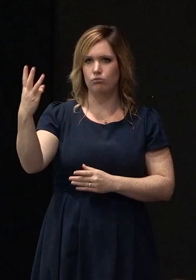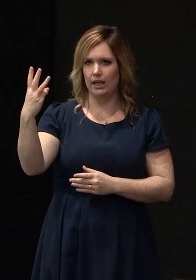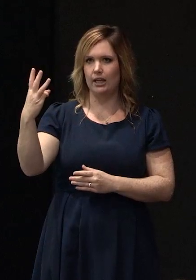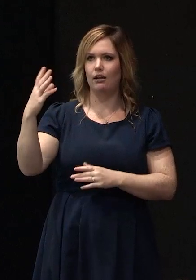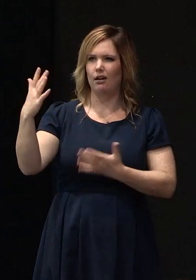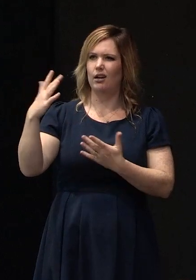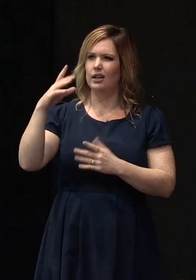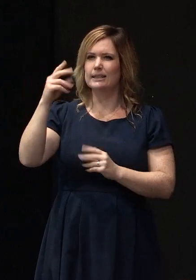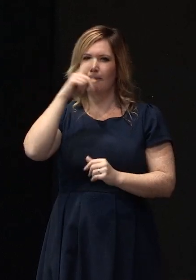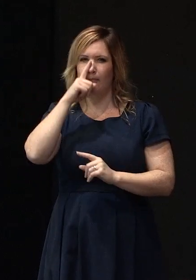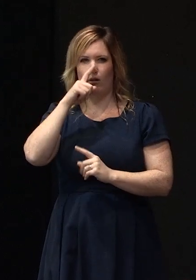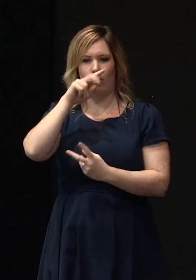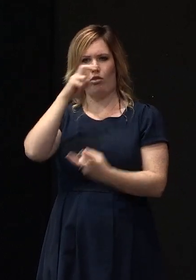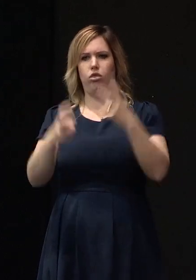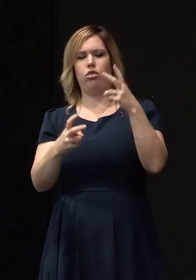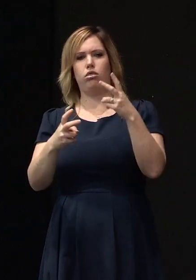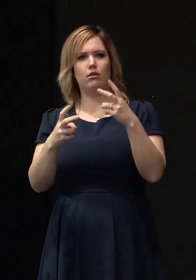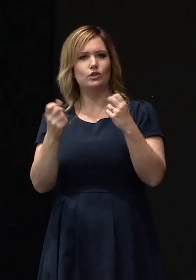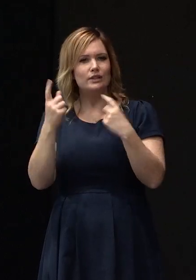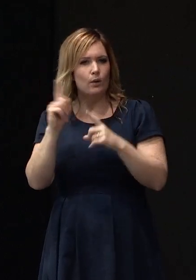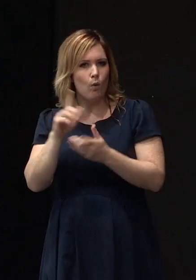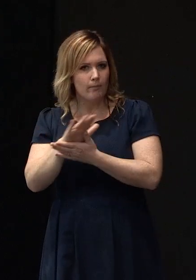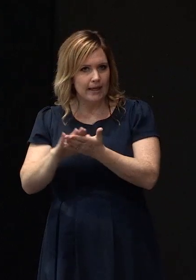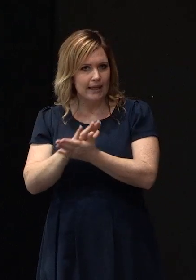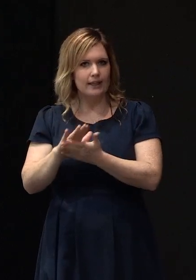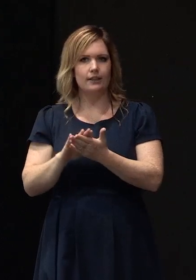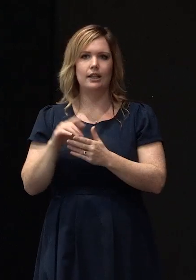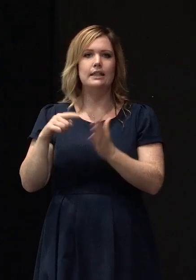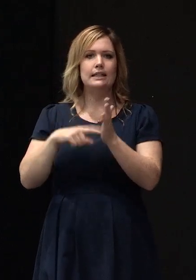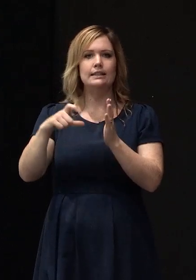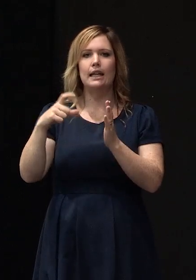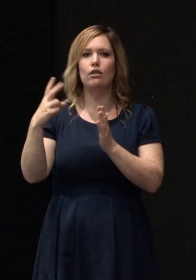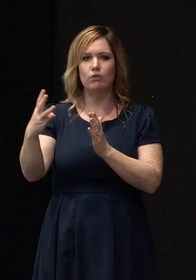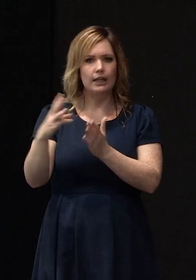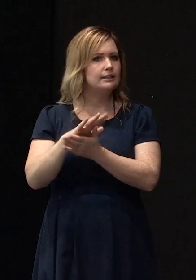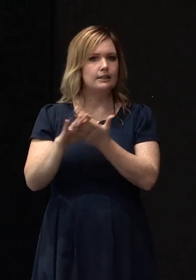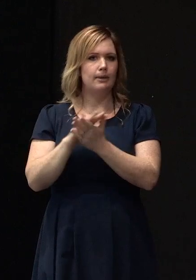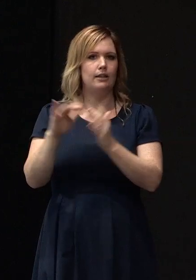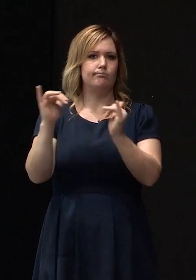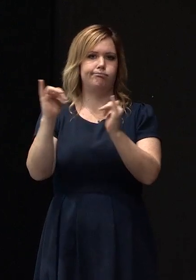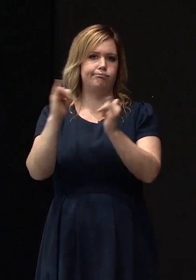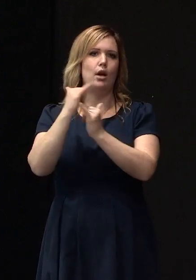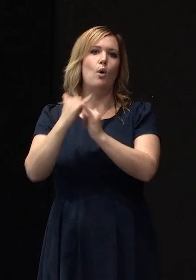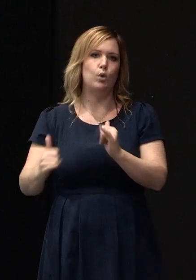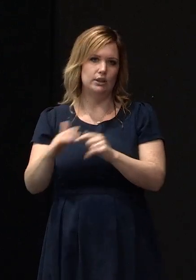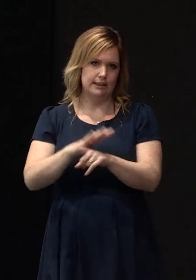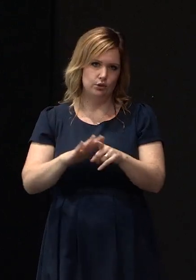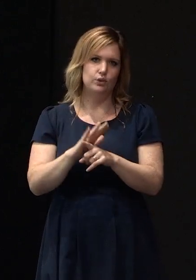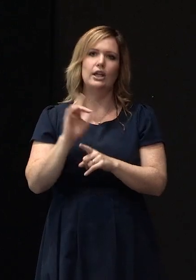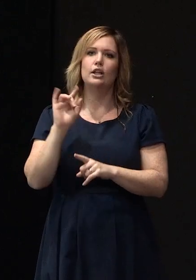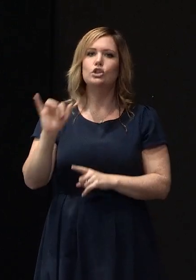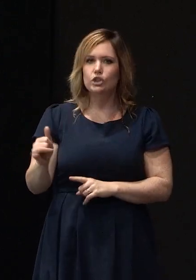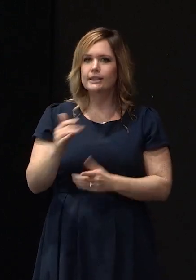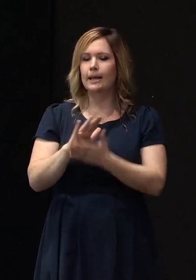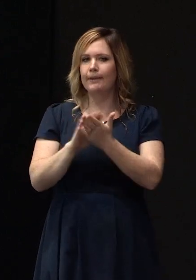misrepresented in one way it doesn't mean that you're in any worse situation than anyone else it just means you